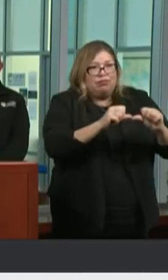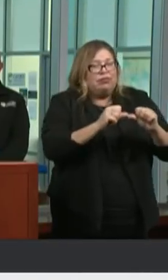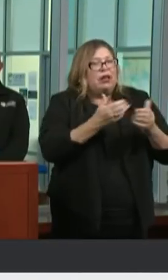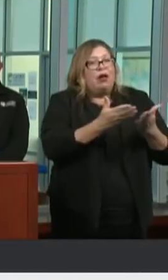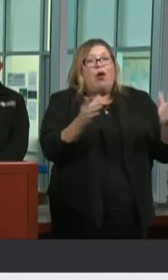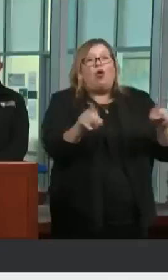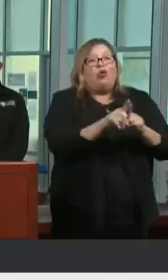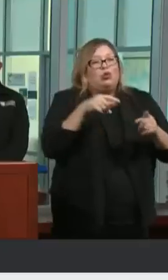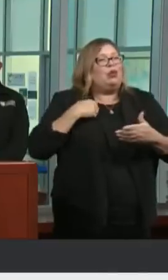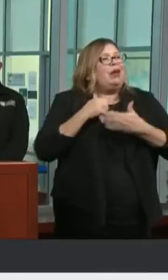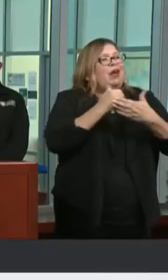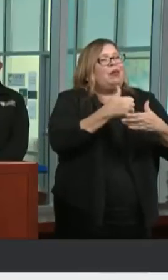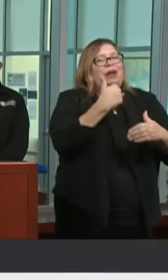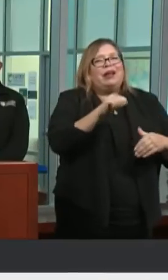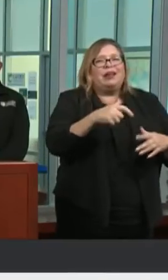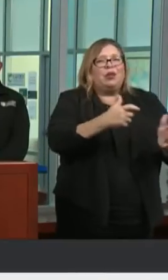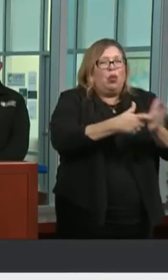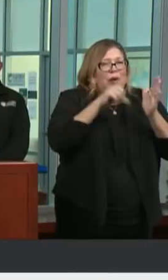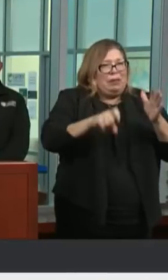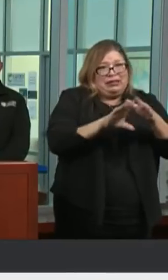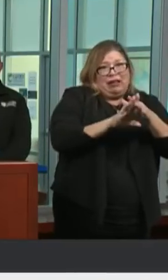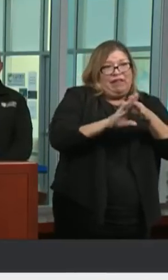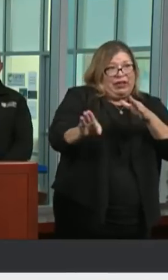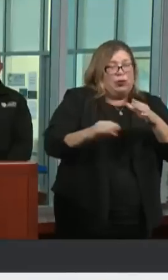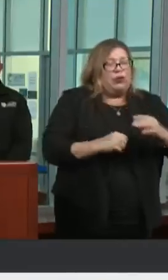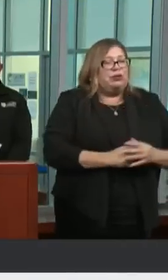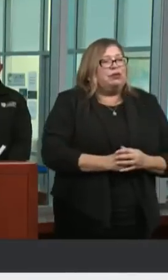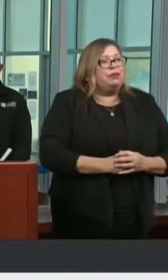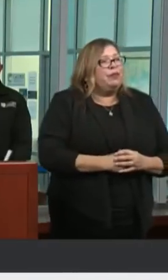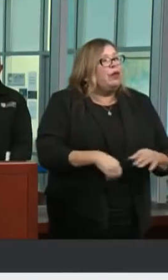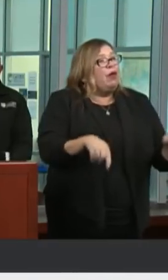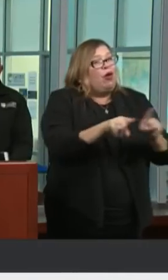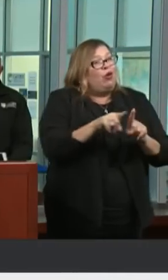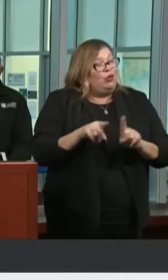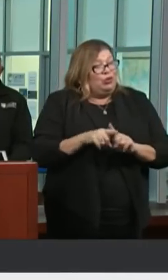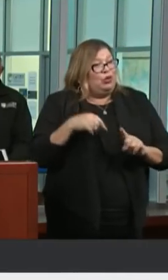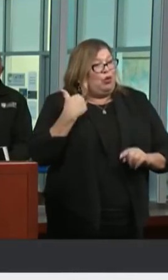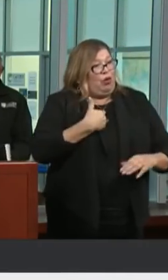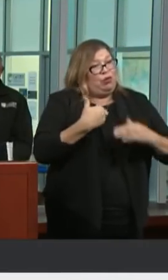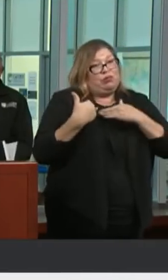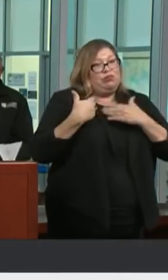I'm Troy Lucas with